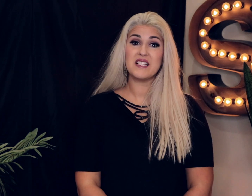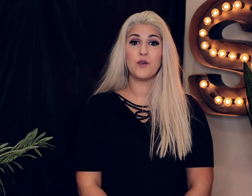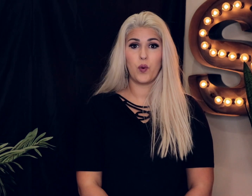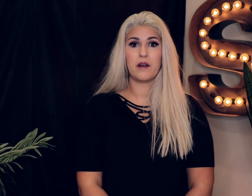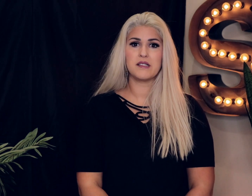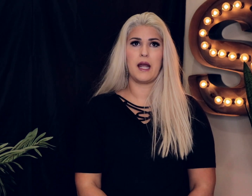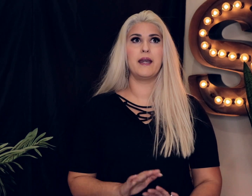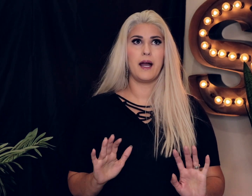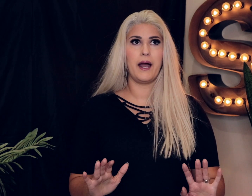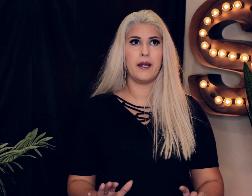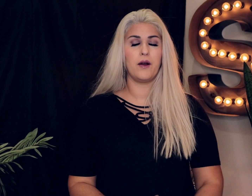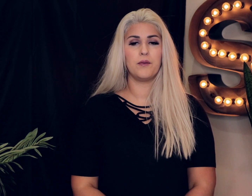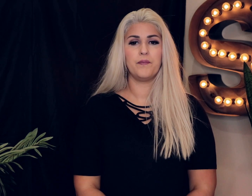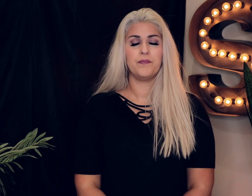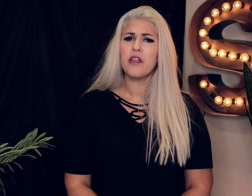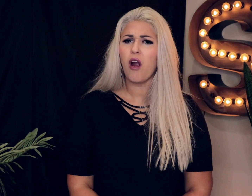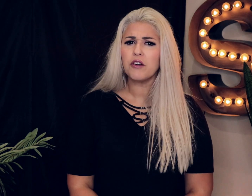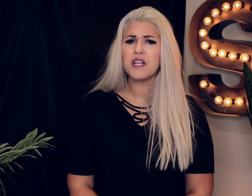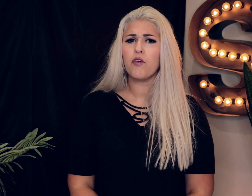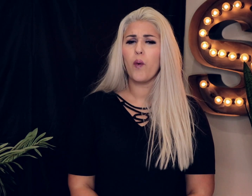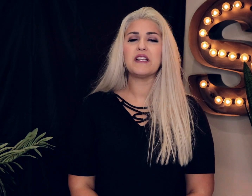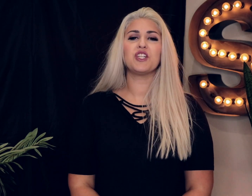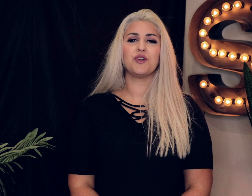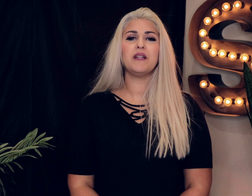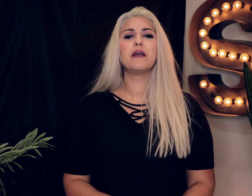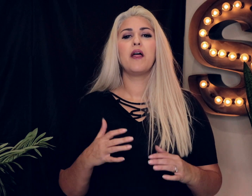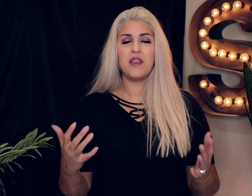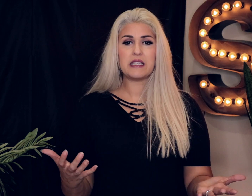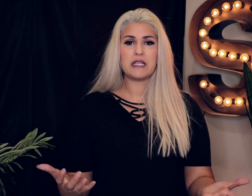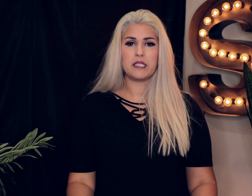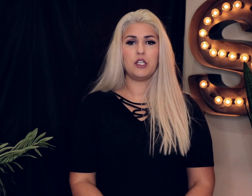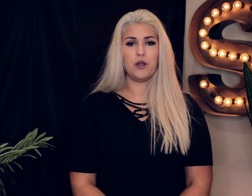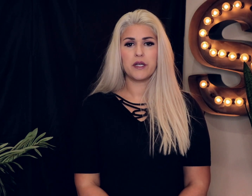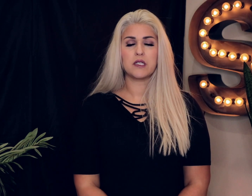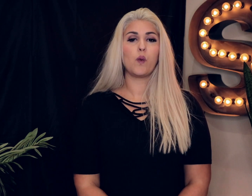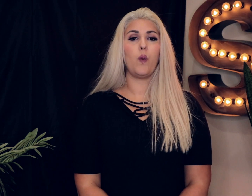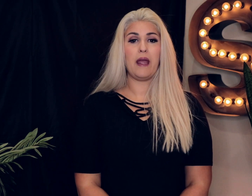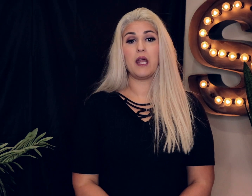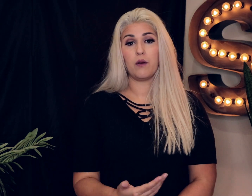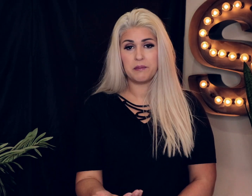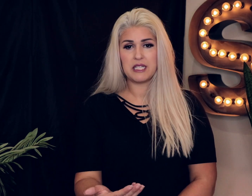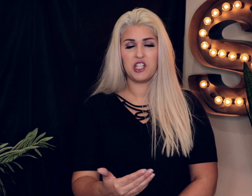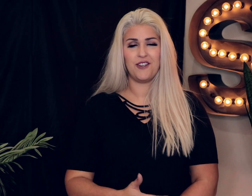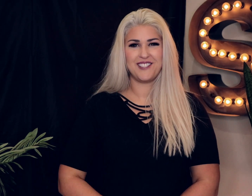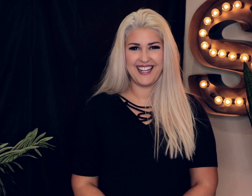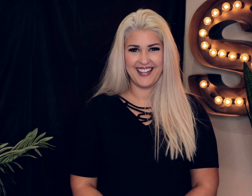is a weird sign I know there are several ways to do it this is the newest way that I will be teaching you today